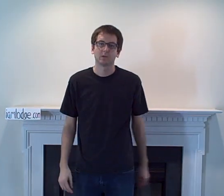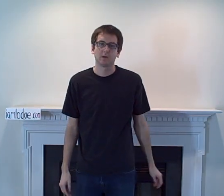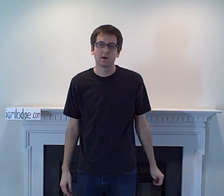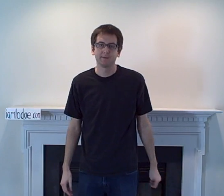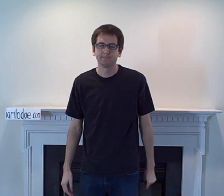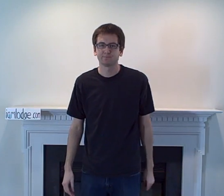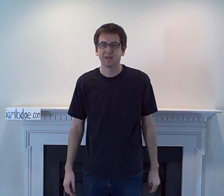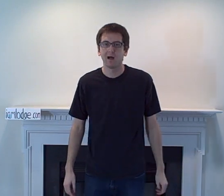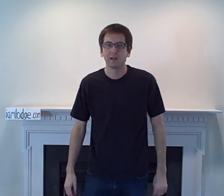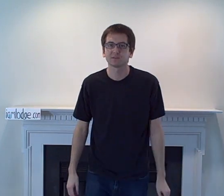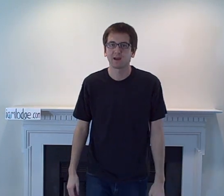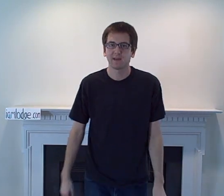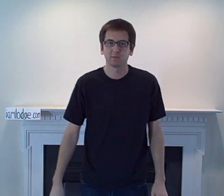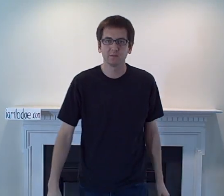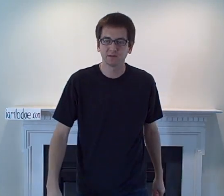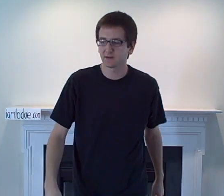All right, now let's try that with the music.